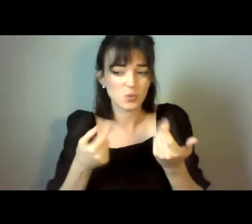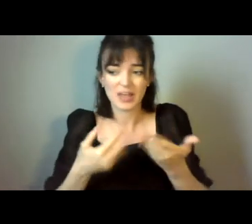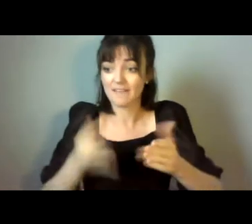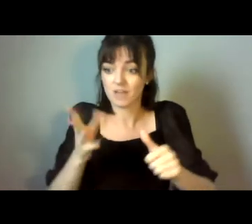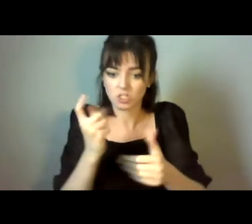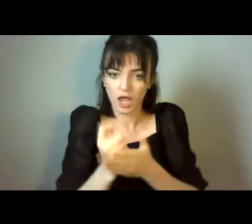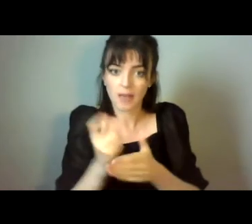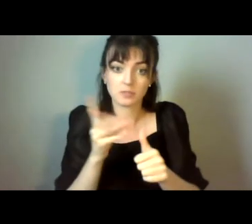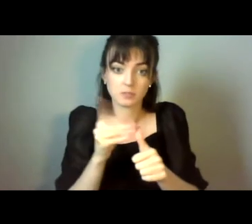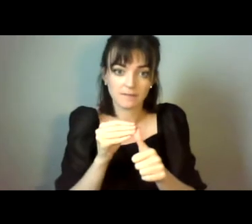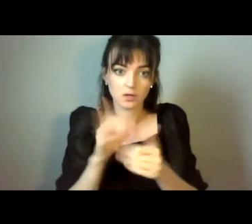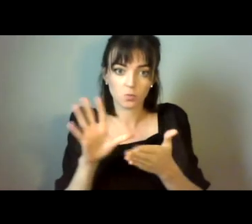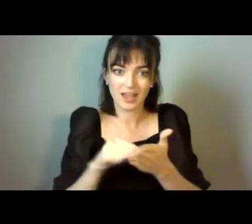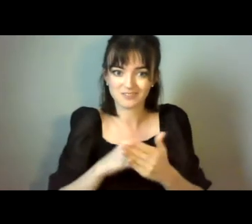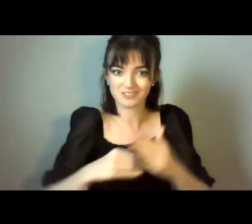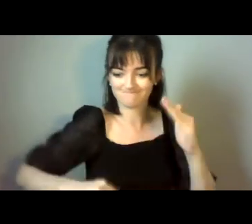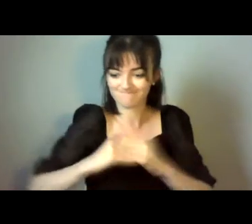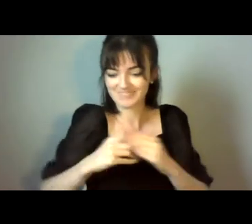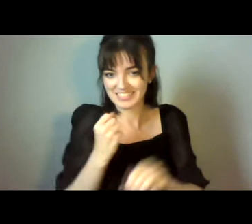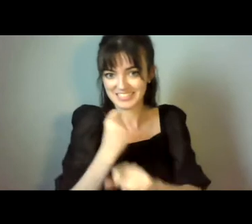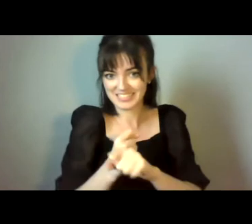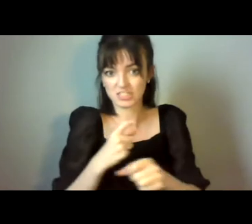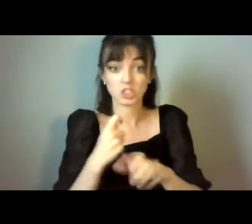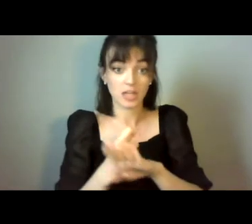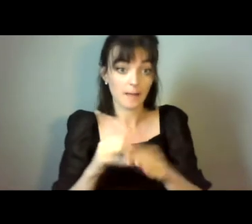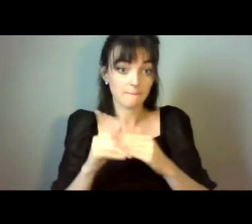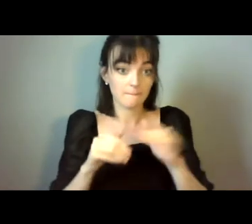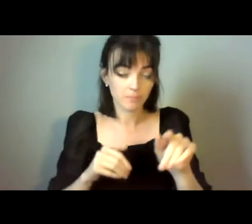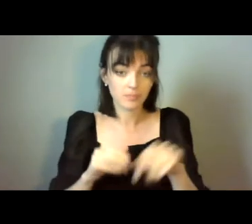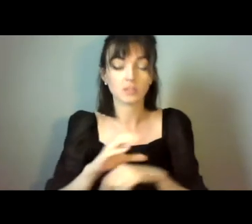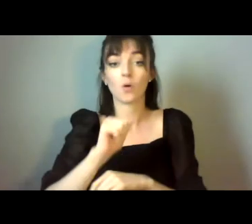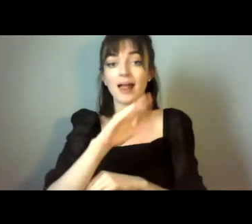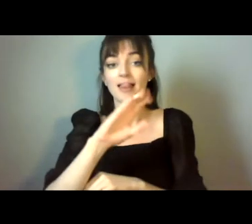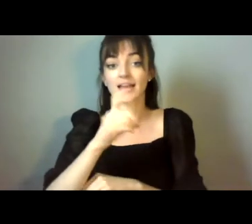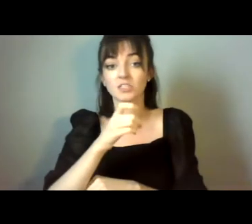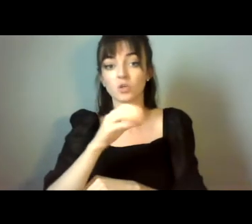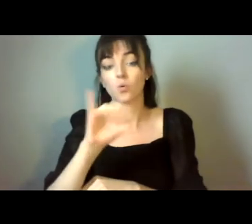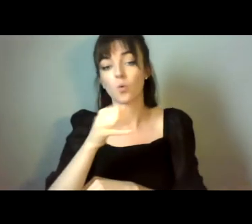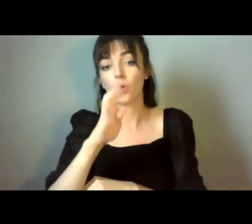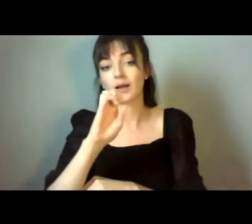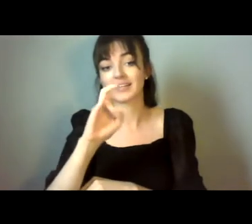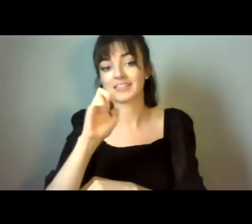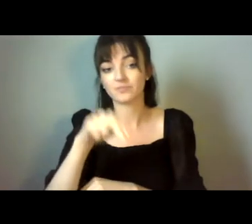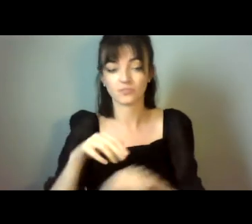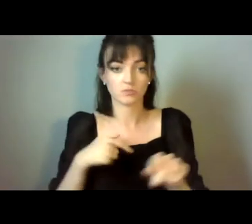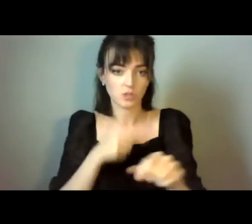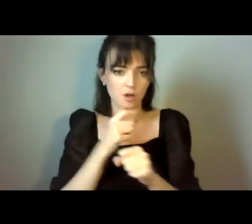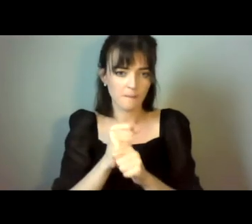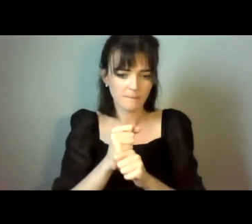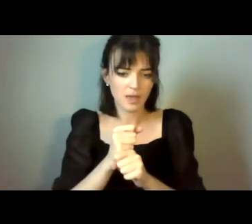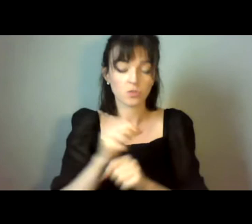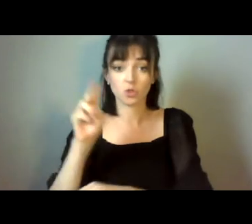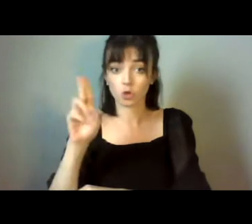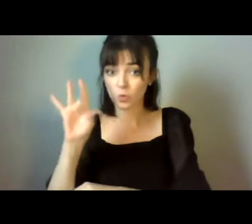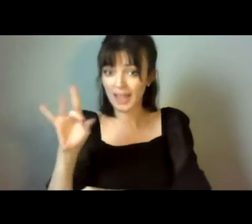Alex Rook Keane, when he was talking, he he highlighted how the system in the UK, which has a legal framework for best interest model, has